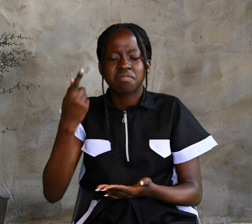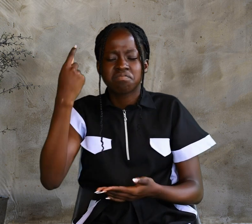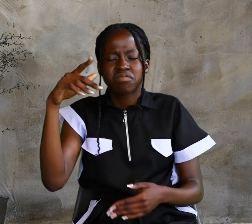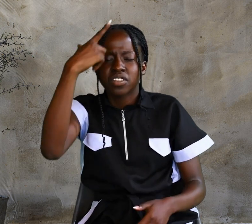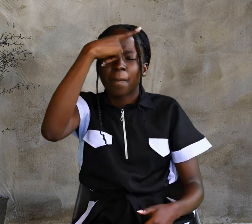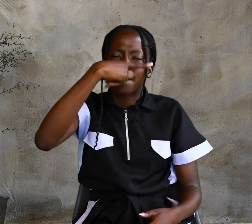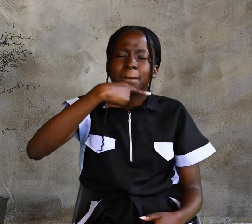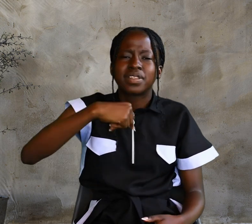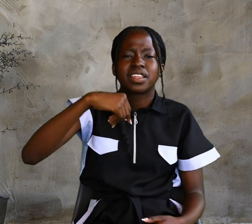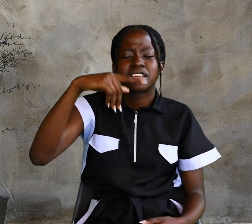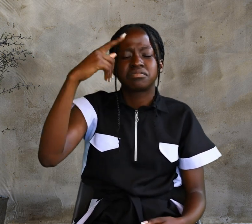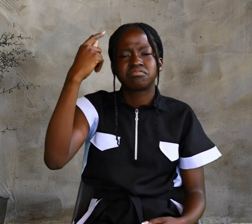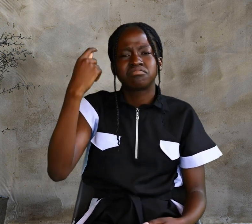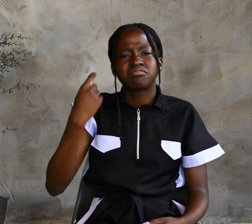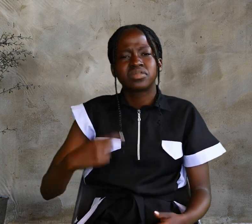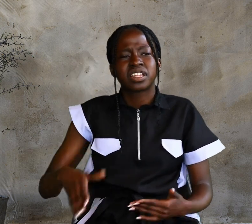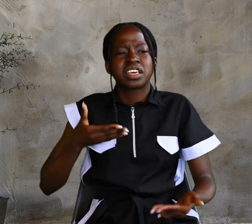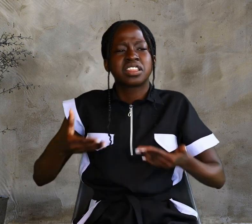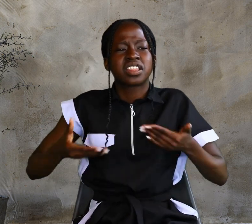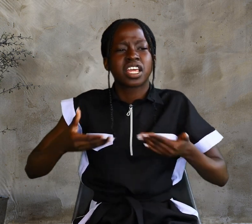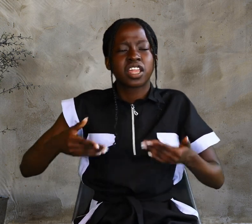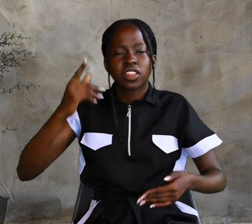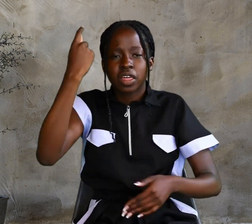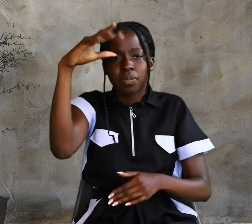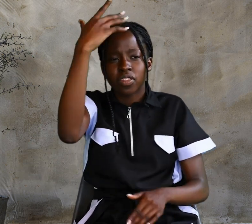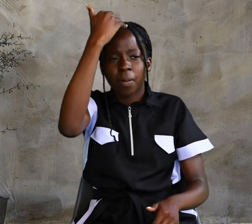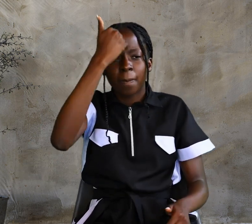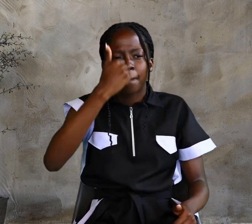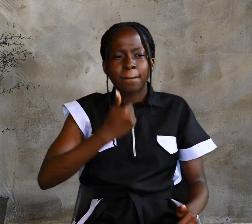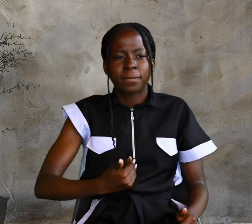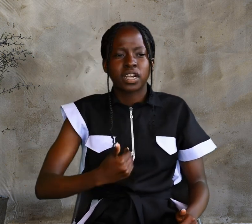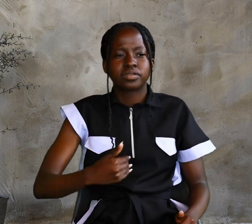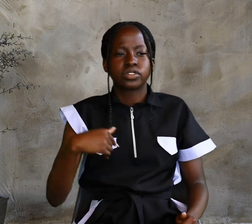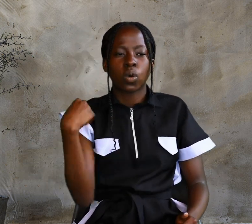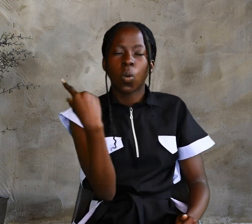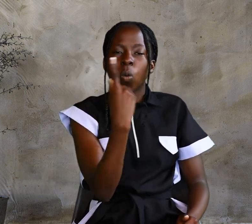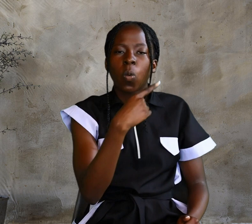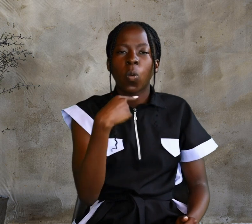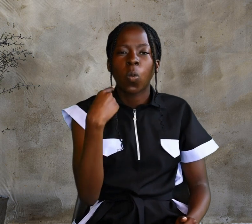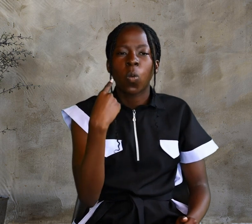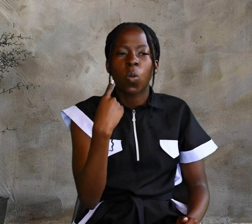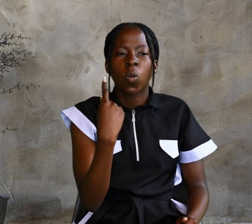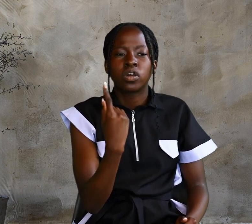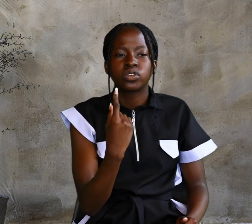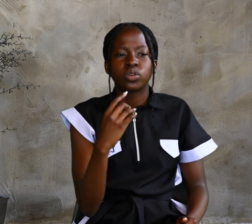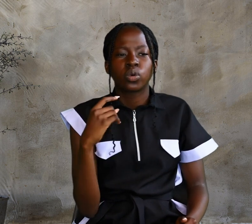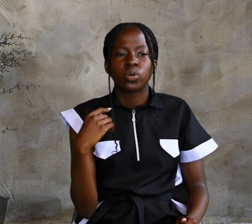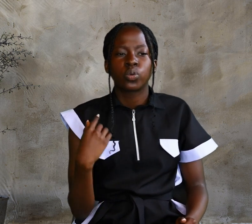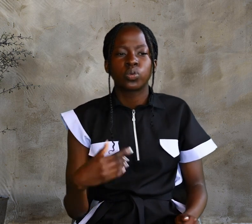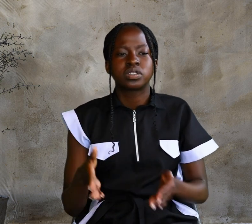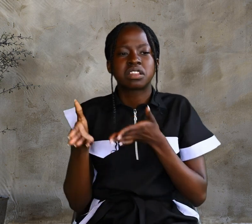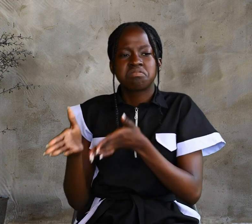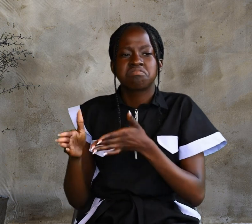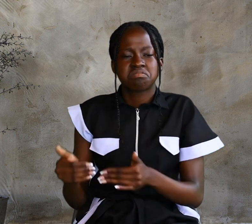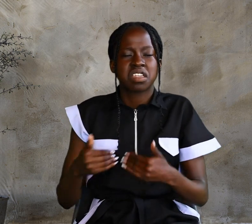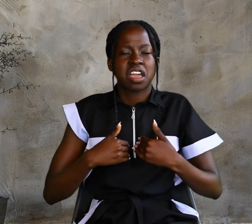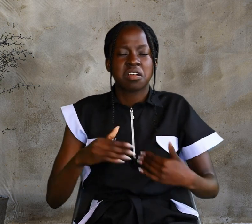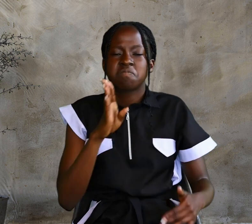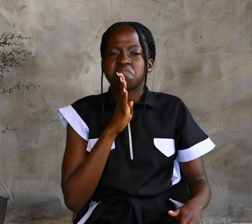the blind, the lame, the paralyzed. One who was there had been an invalid